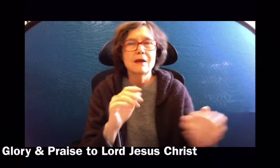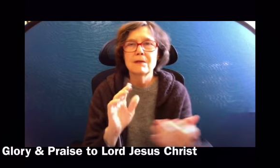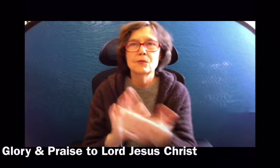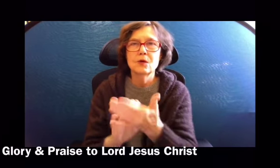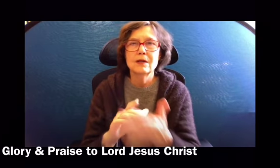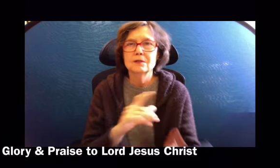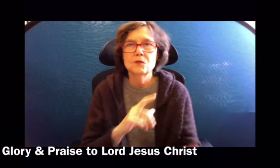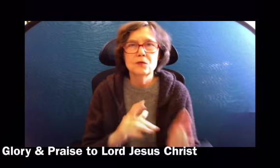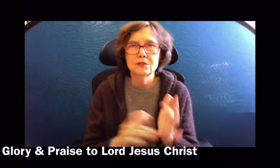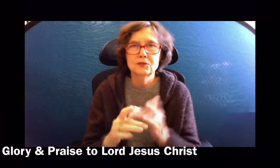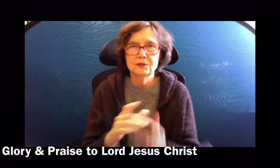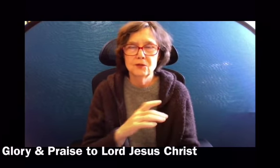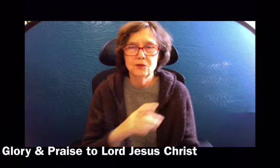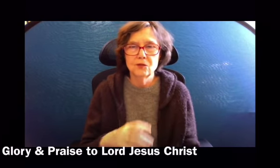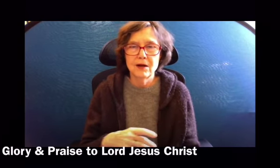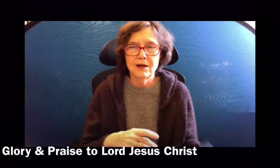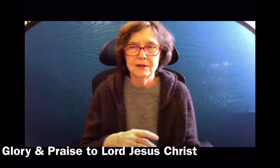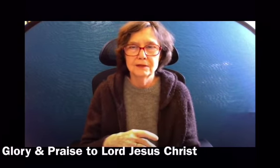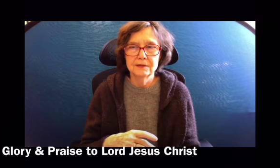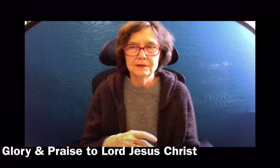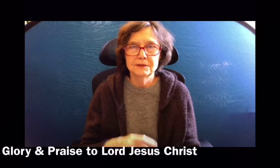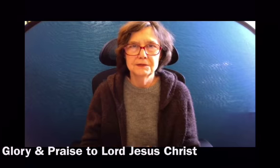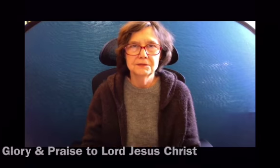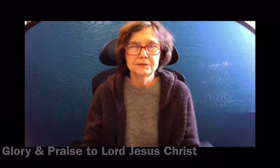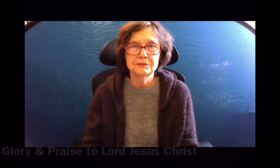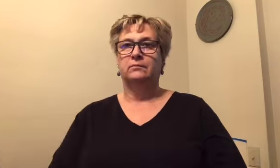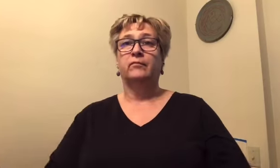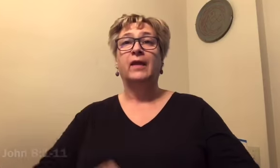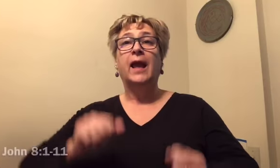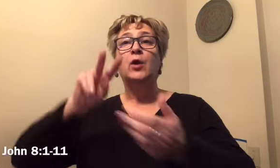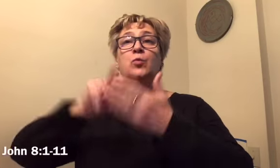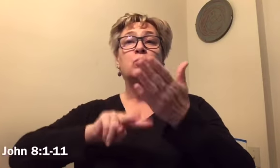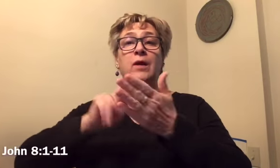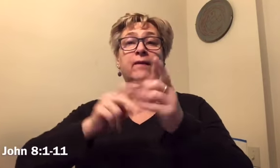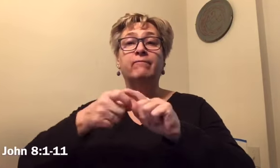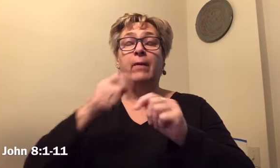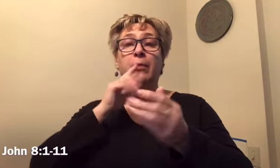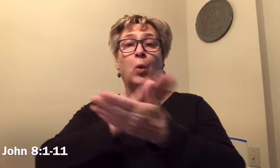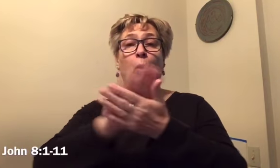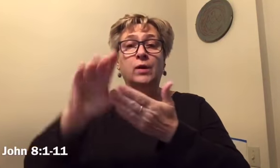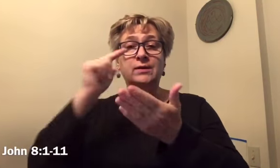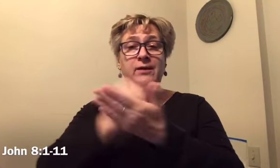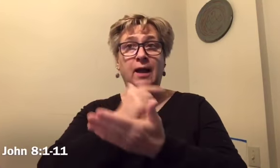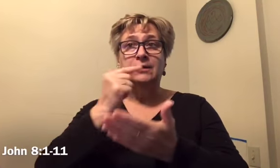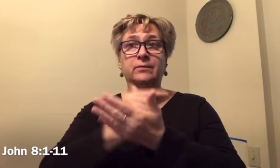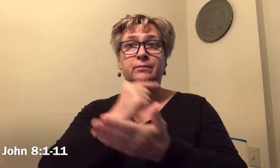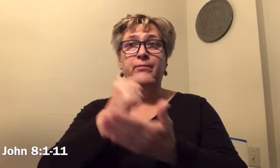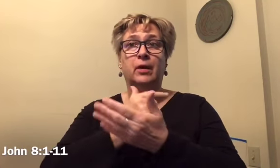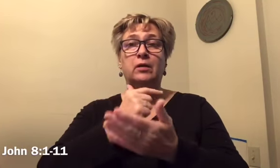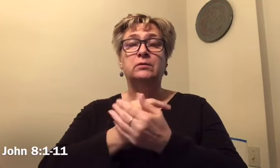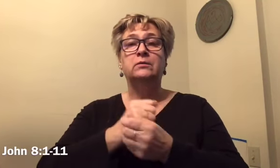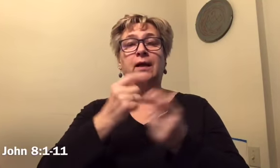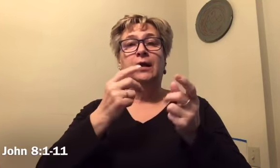Glory and praise to you Lord Jesus Christ A reading from the Gospel